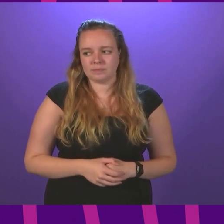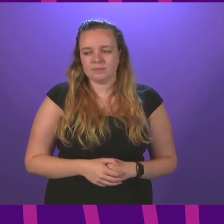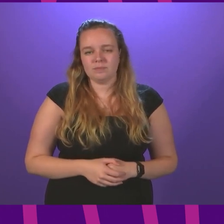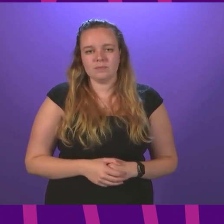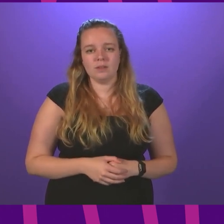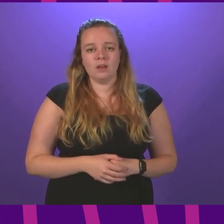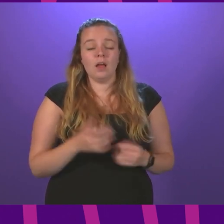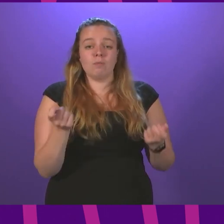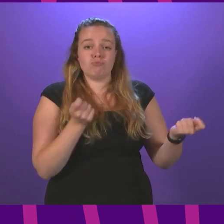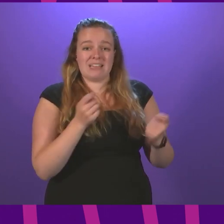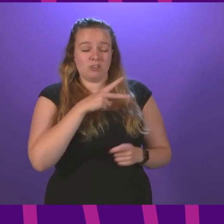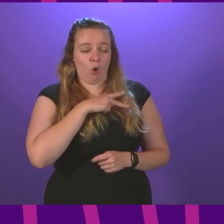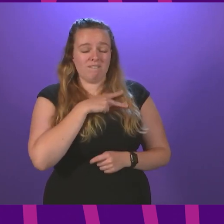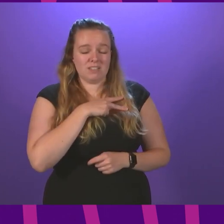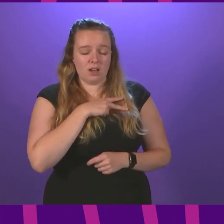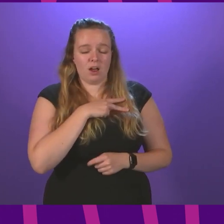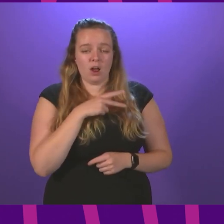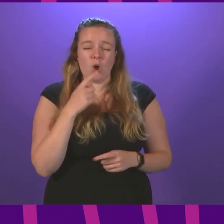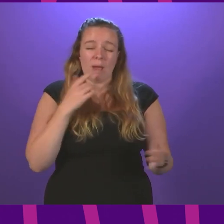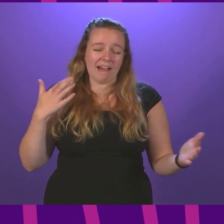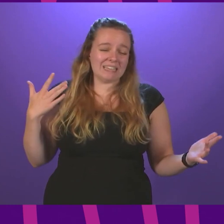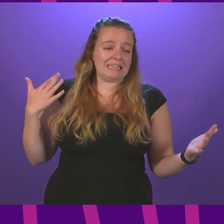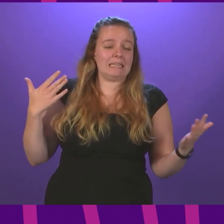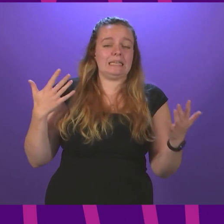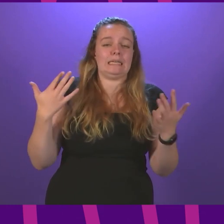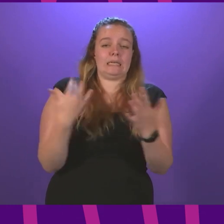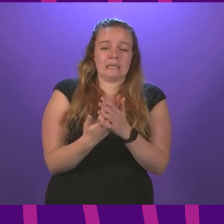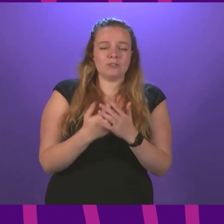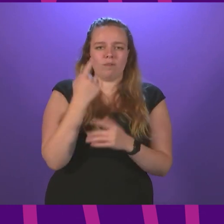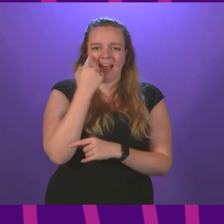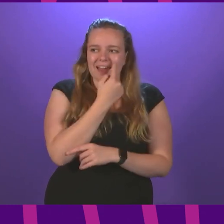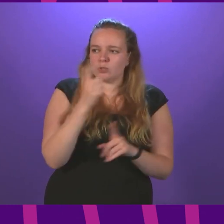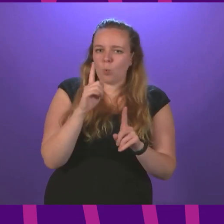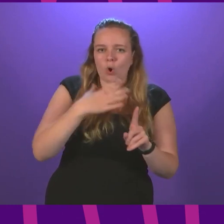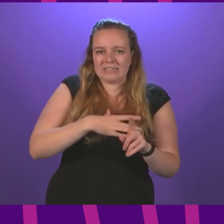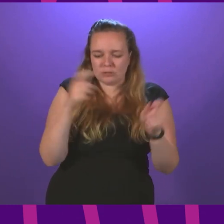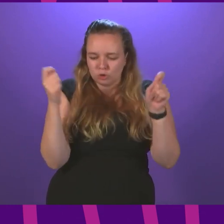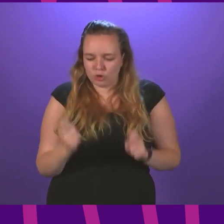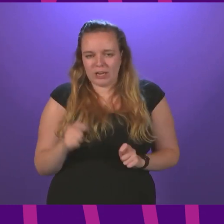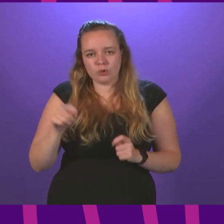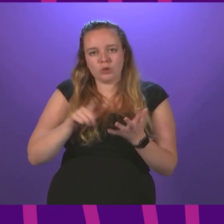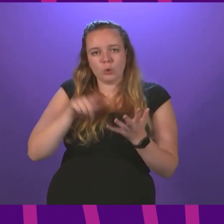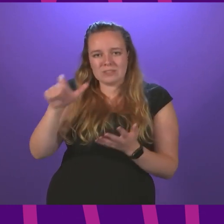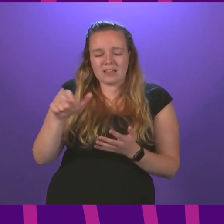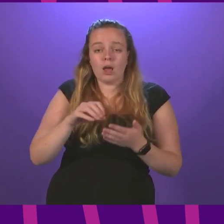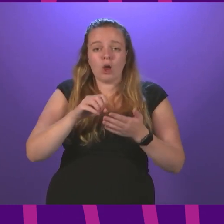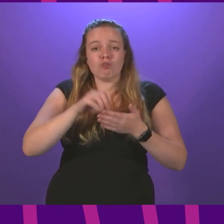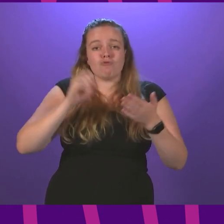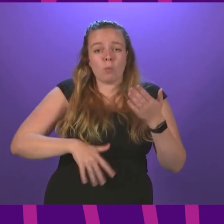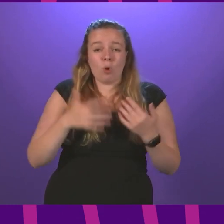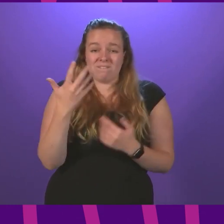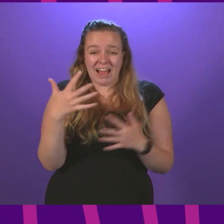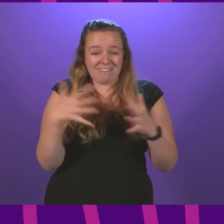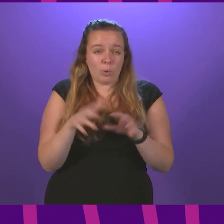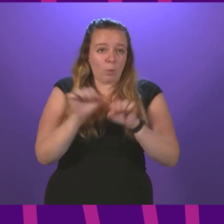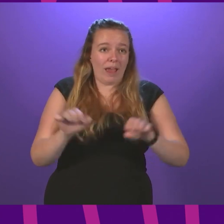Because I'm an officer, we have years of evidence of what needs to be fixed with universal credit. Removing the five-week wait